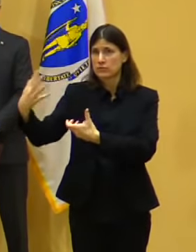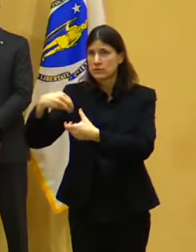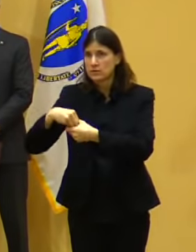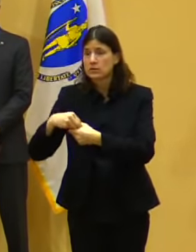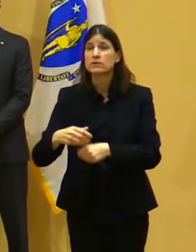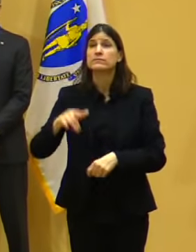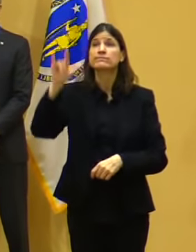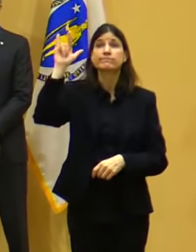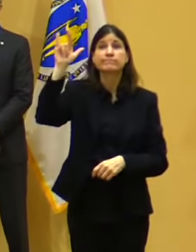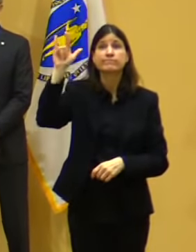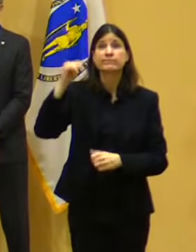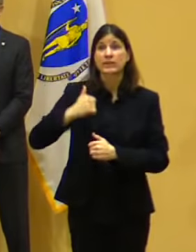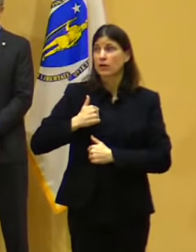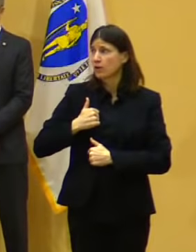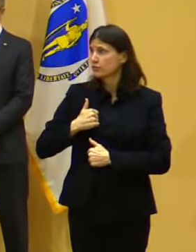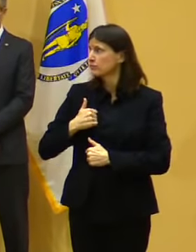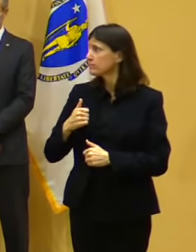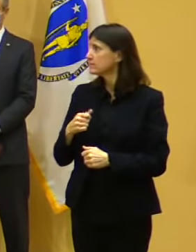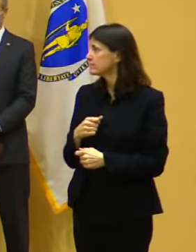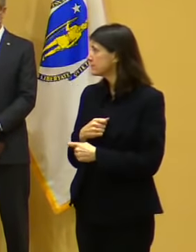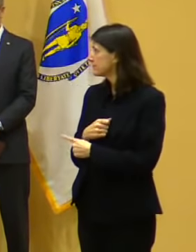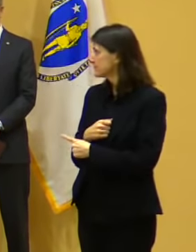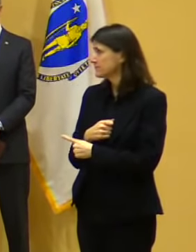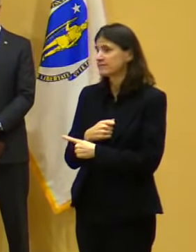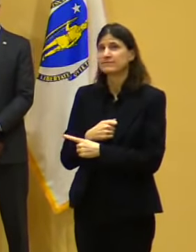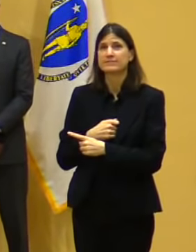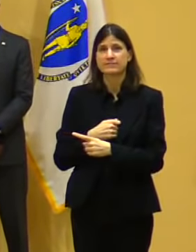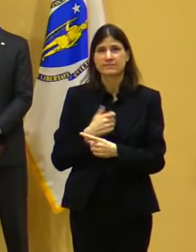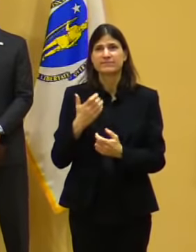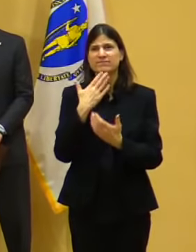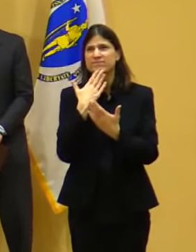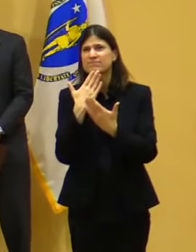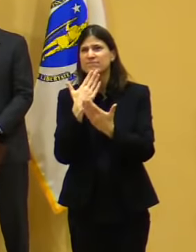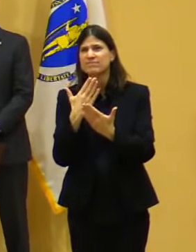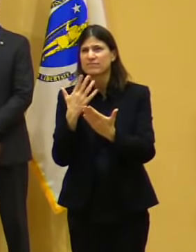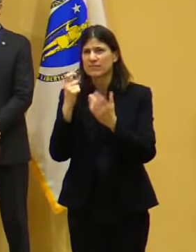Secretary, do you think you're going to take your mask off while you're talking? Absolutely.